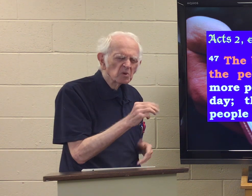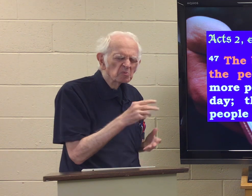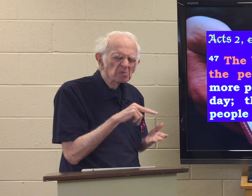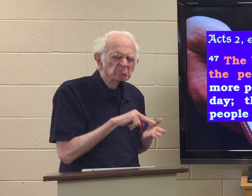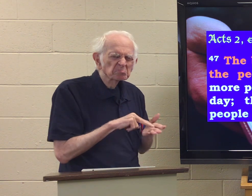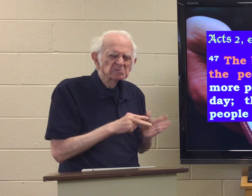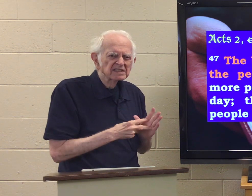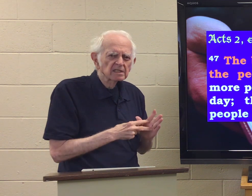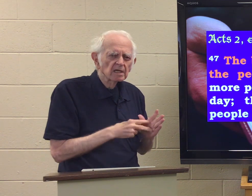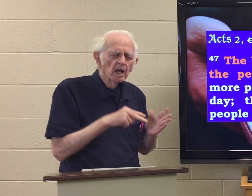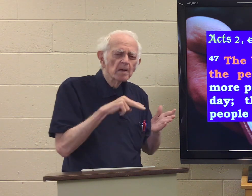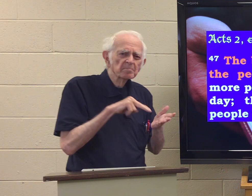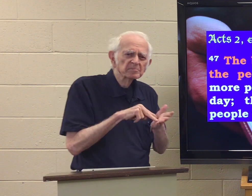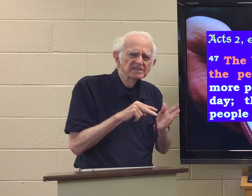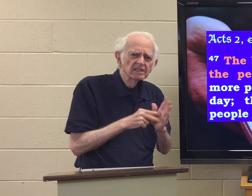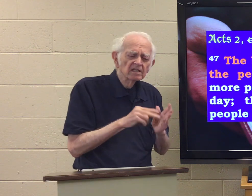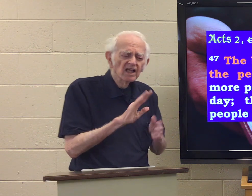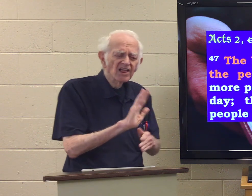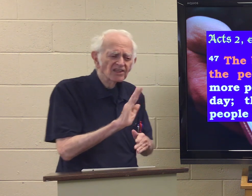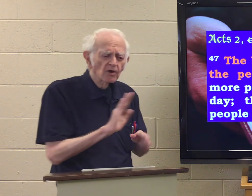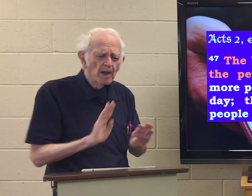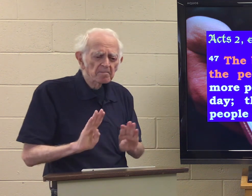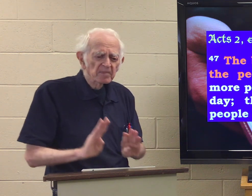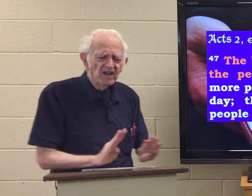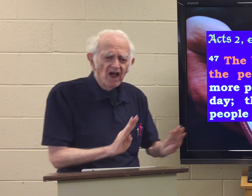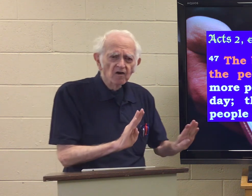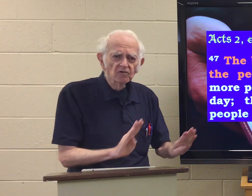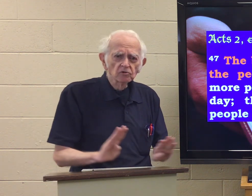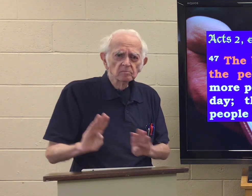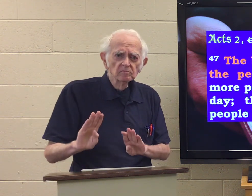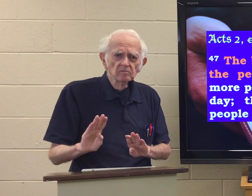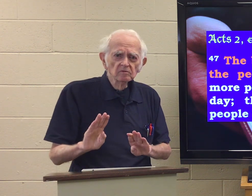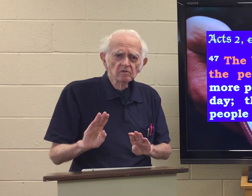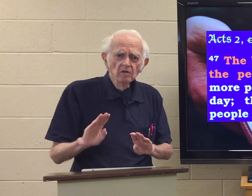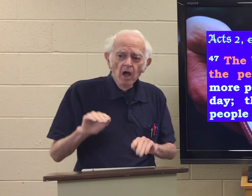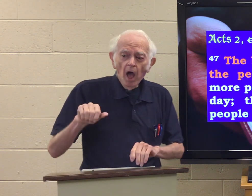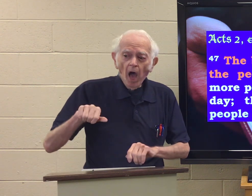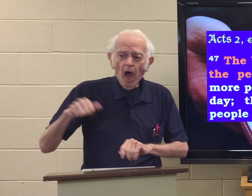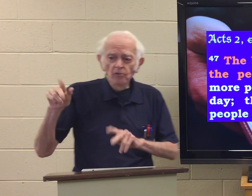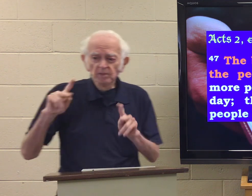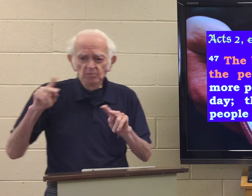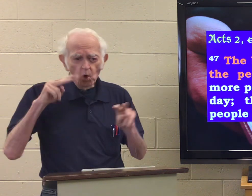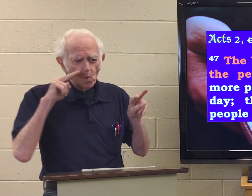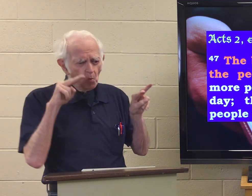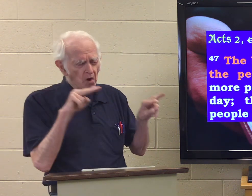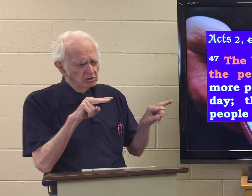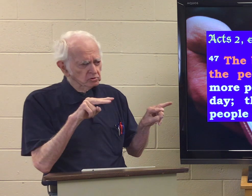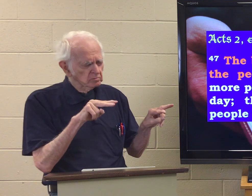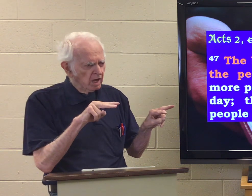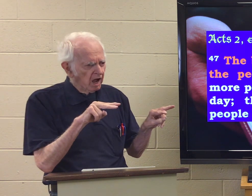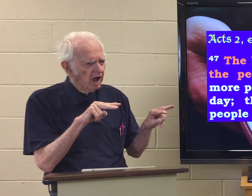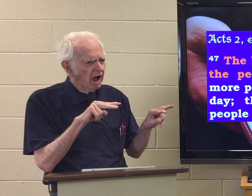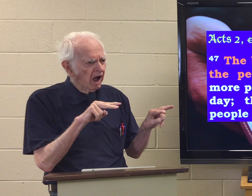What does that mean? That means that their behavior, other people would watch,